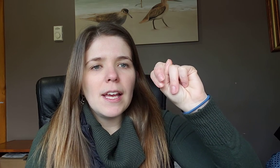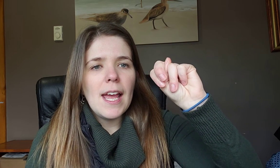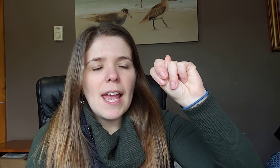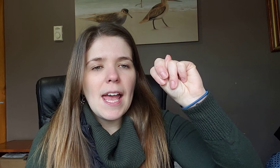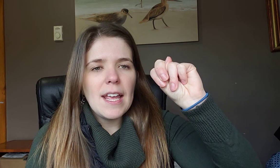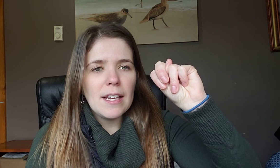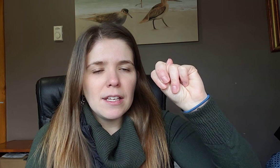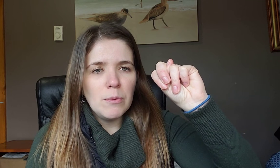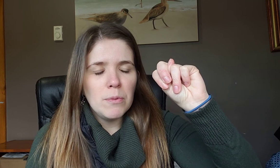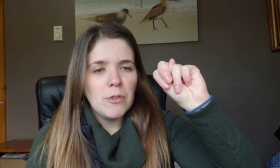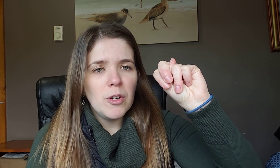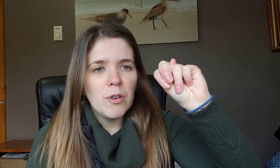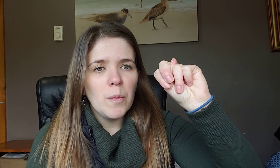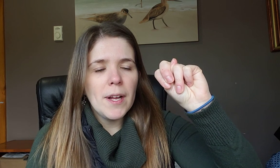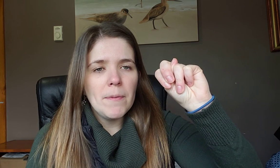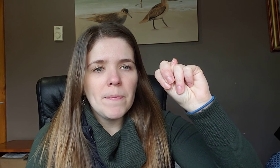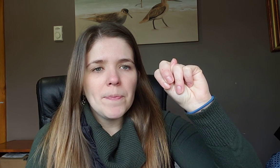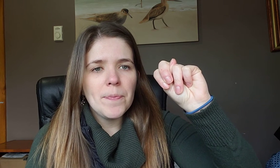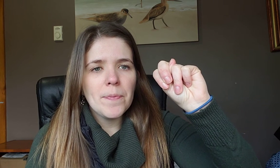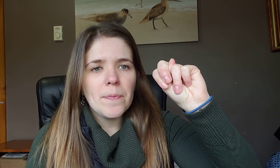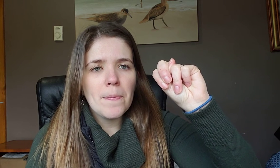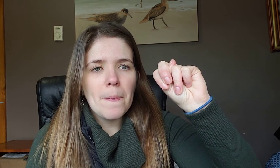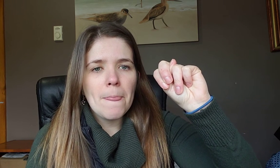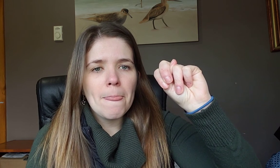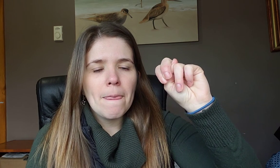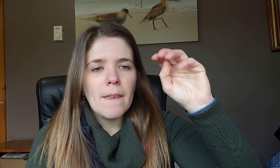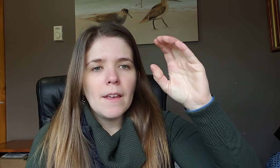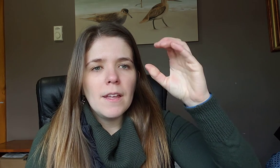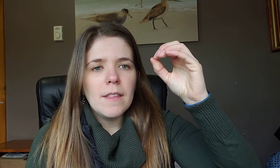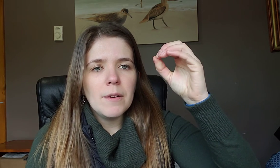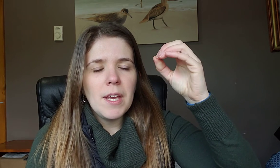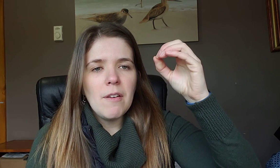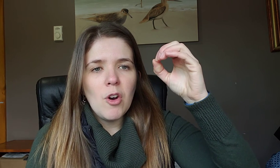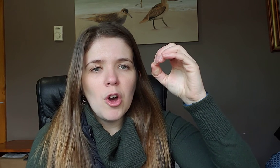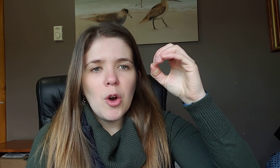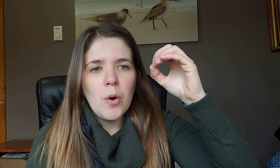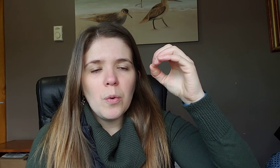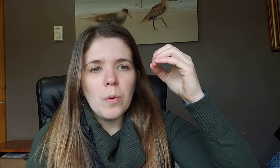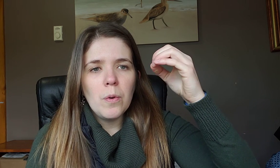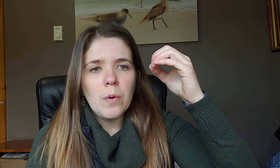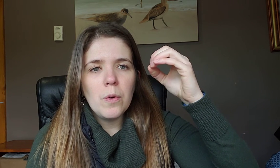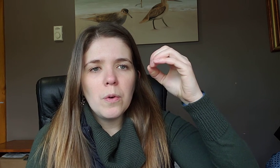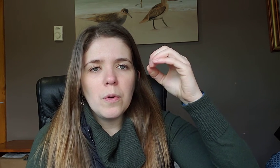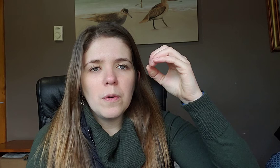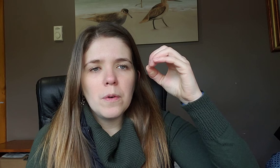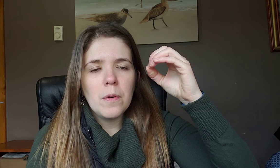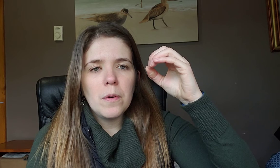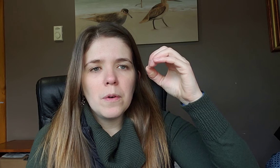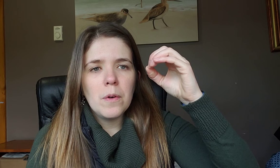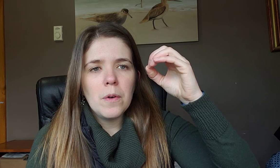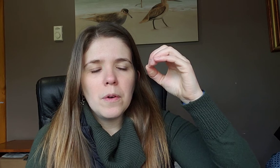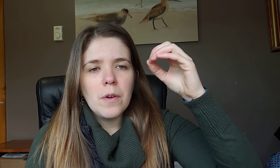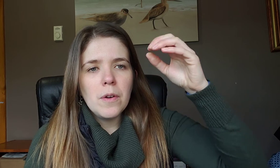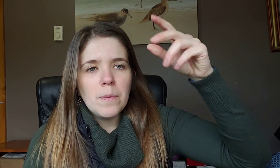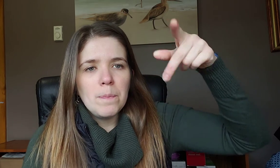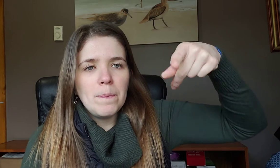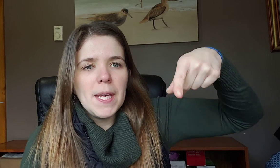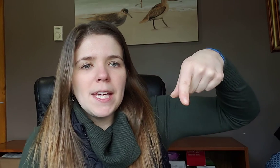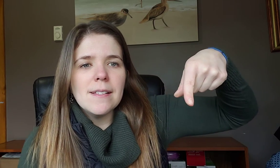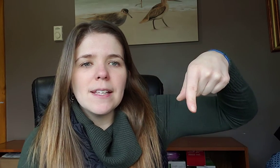N you move it over one then we have O then P is